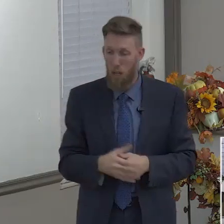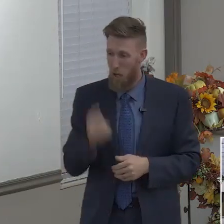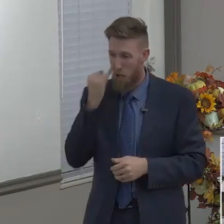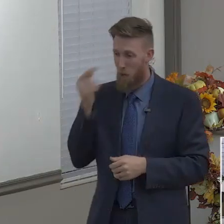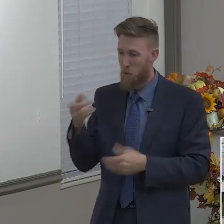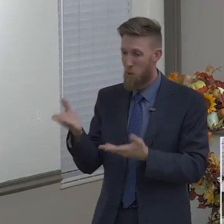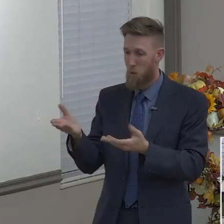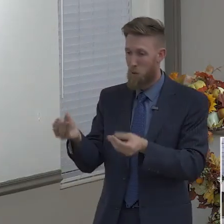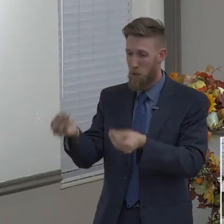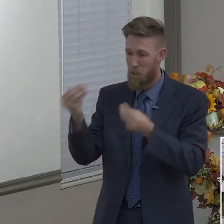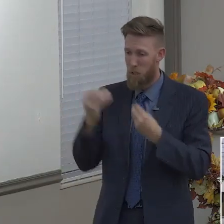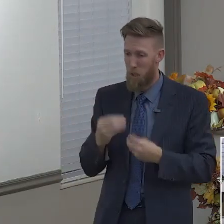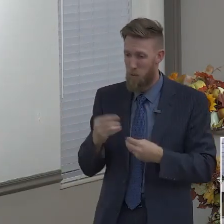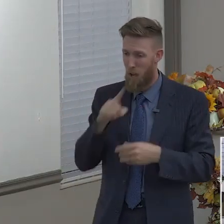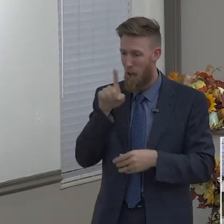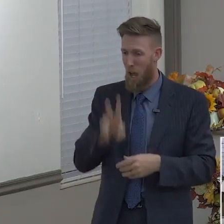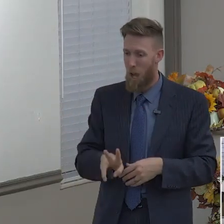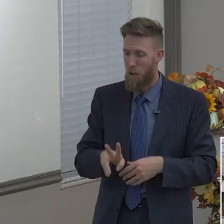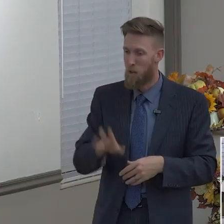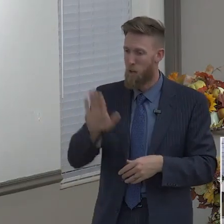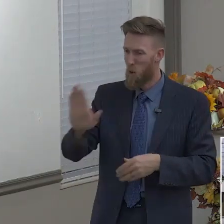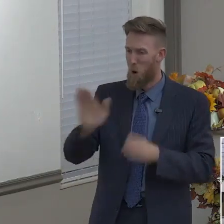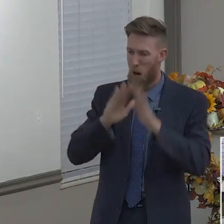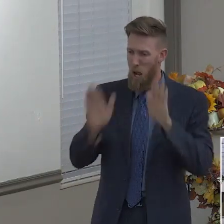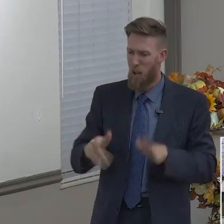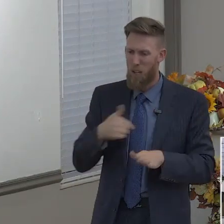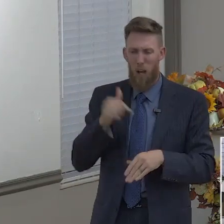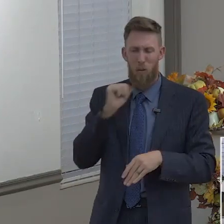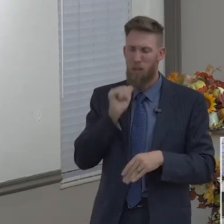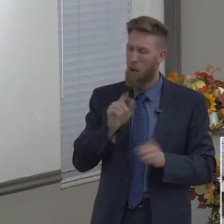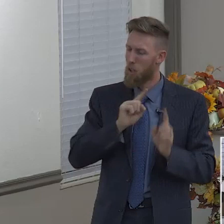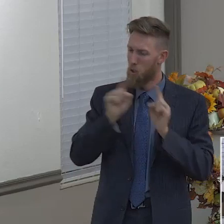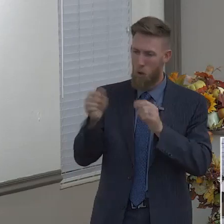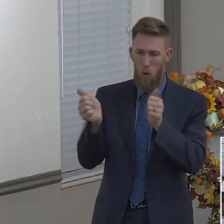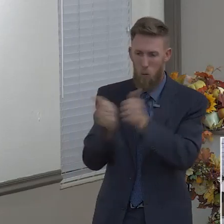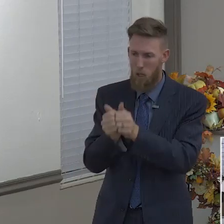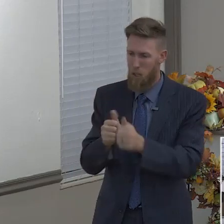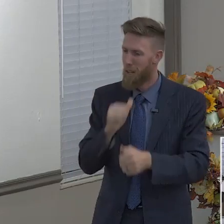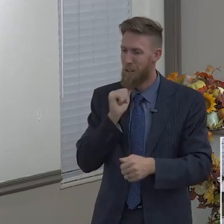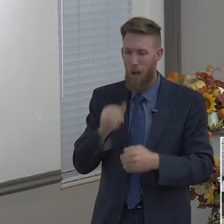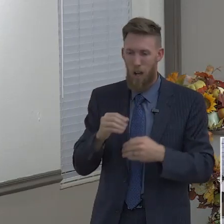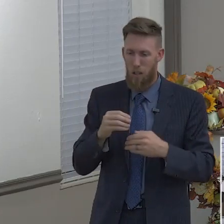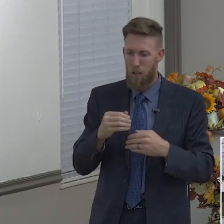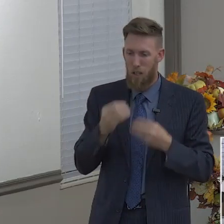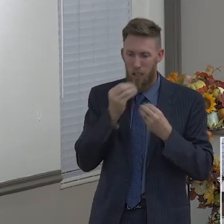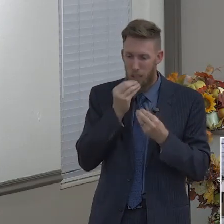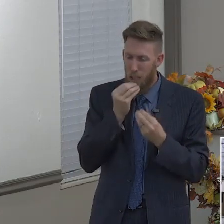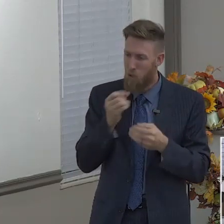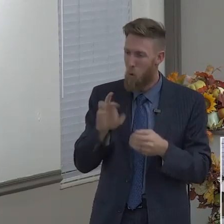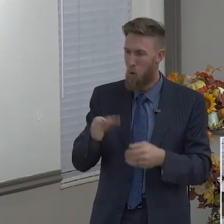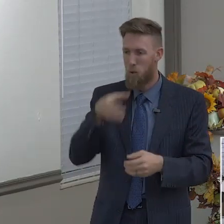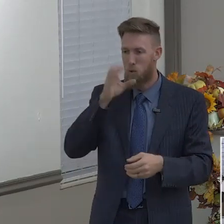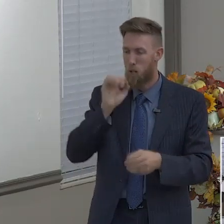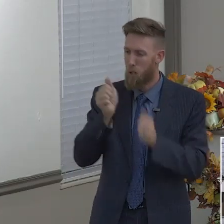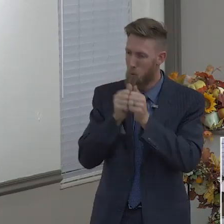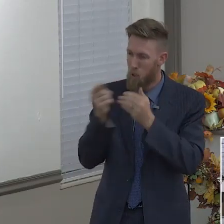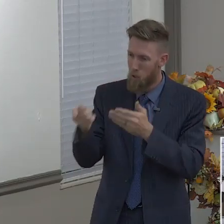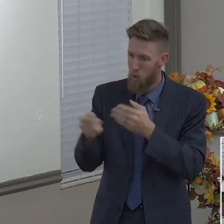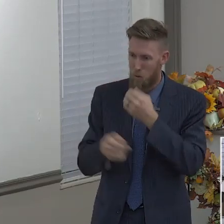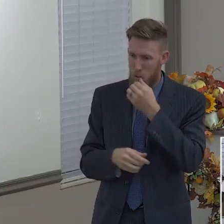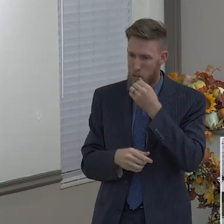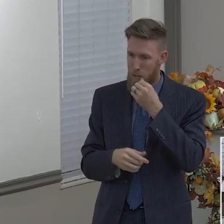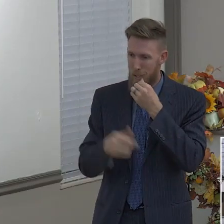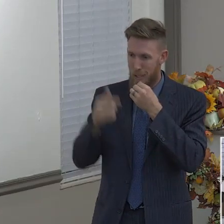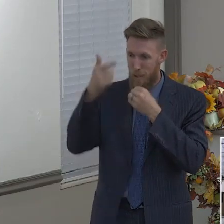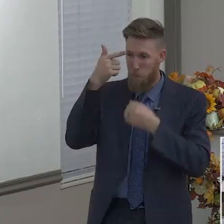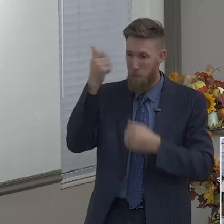I will not go in with thee. Neither will I eat bread, nor drink water in this place. For so it was charged me by the word of the Lord,